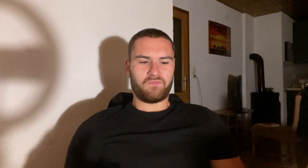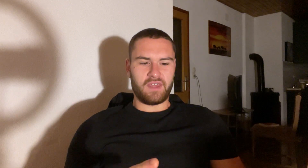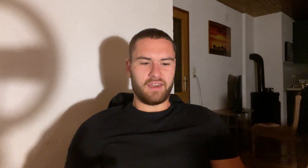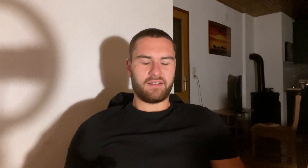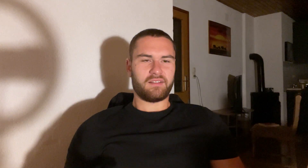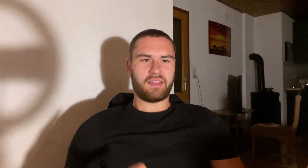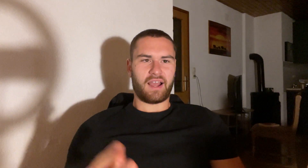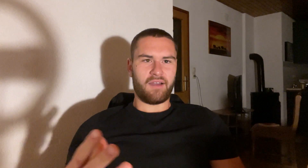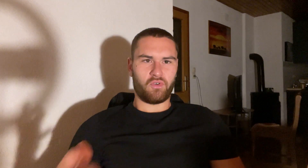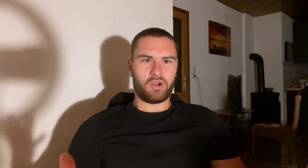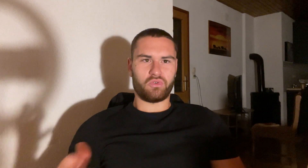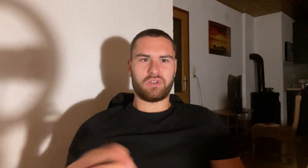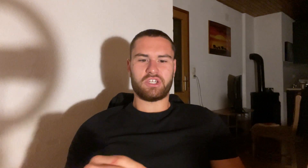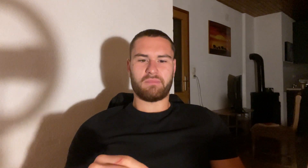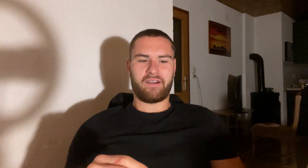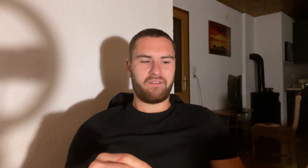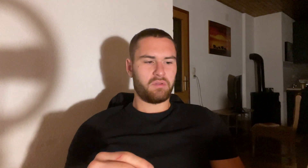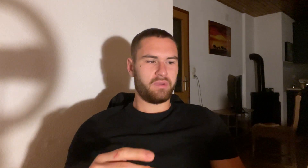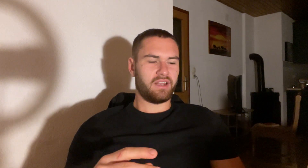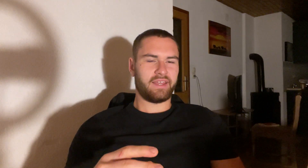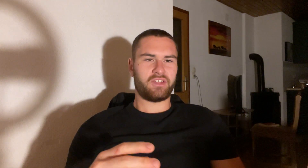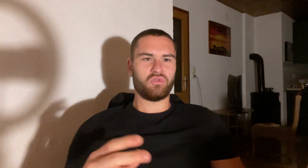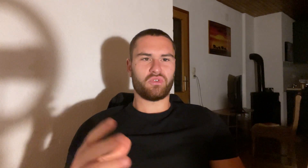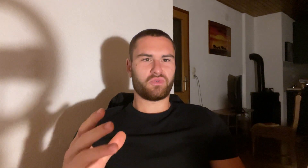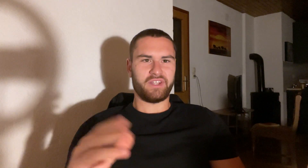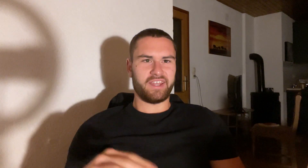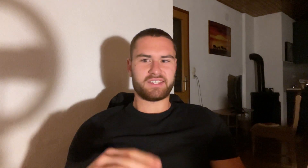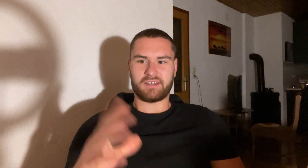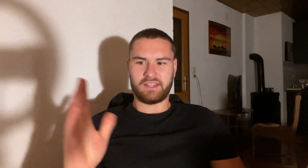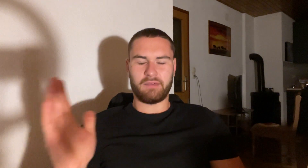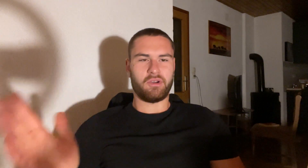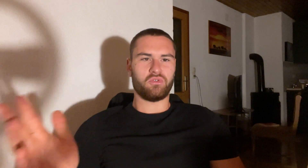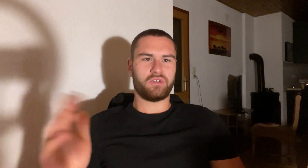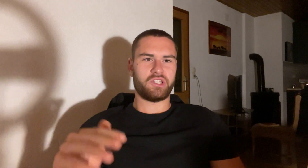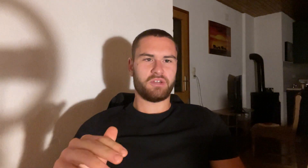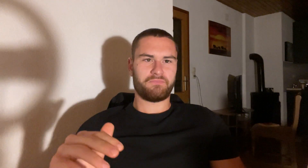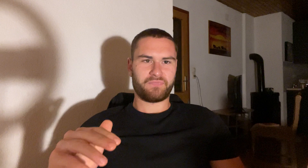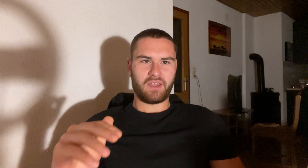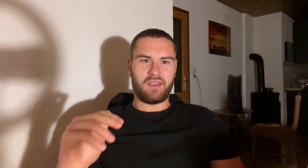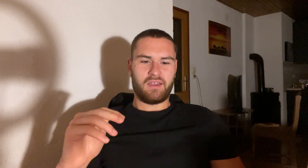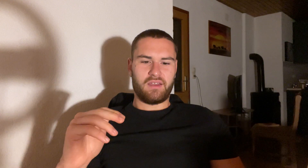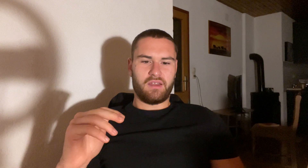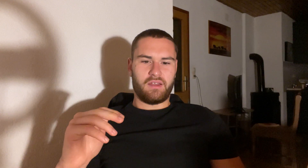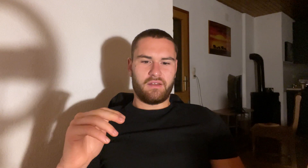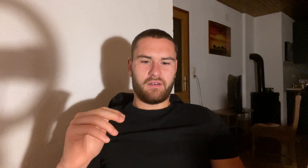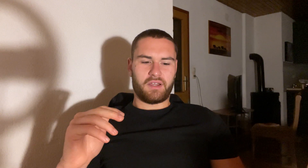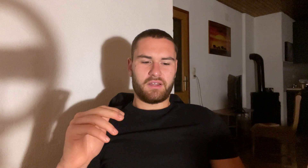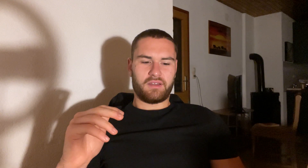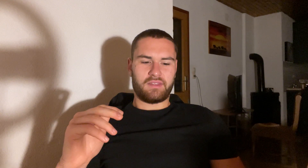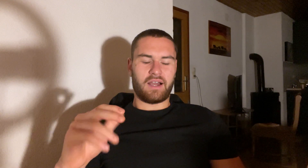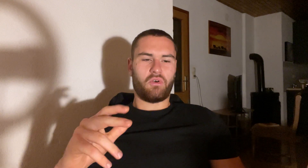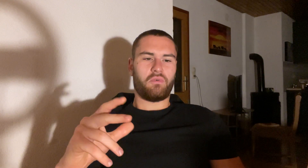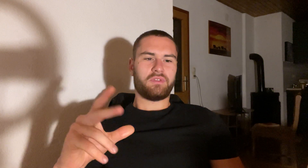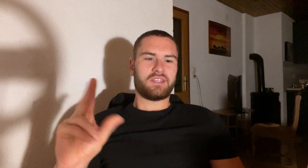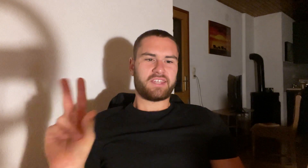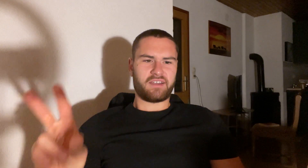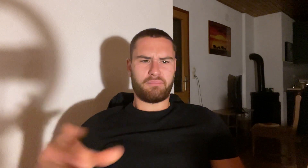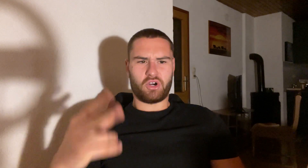yeah, like I want to go to the gym. I haven't been in like two to three days. Let me go to the gym. Now the second part,